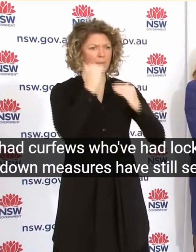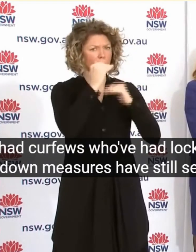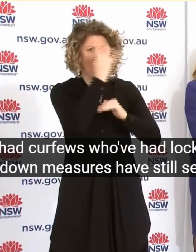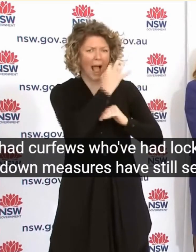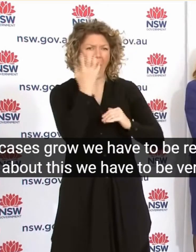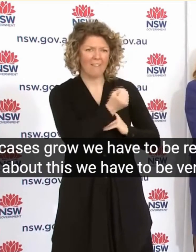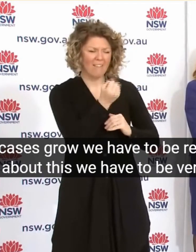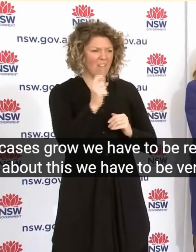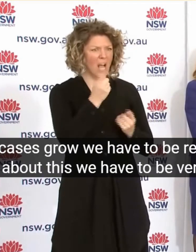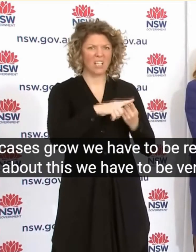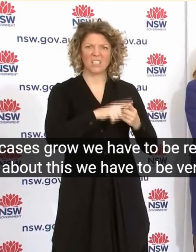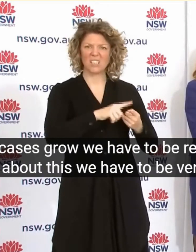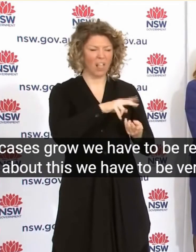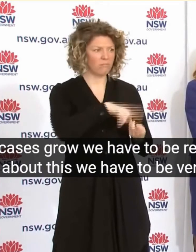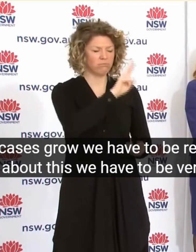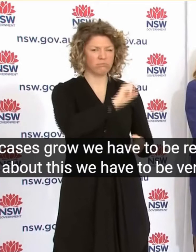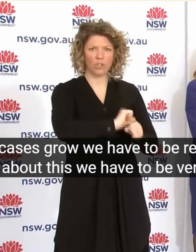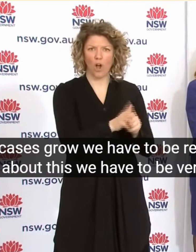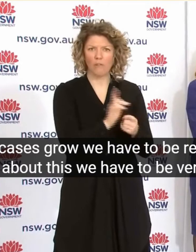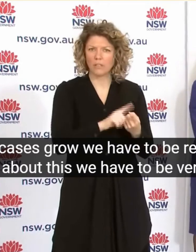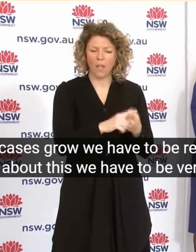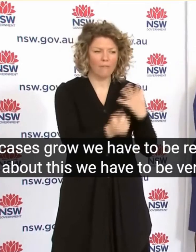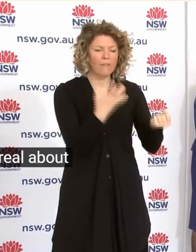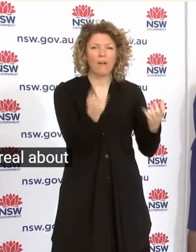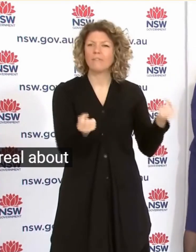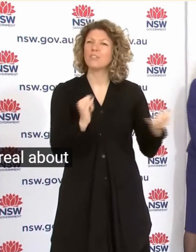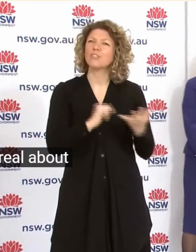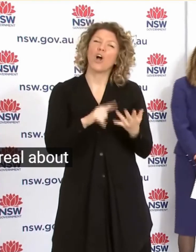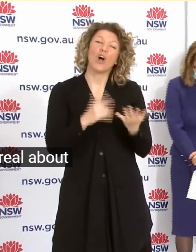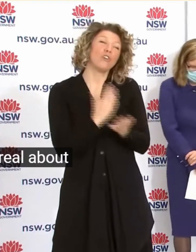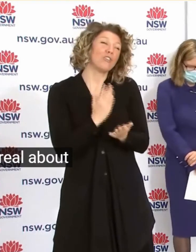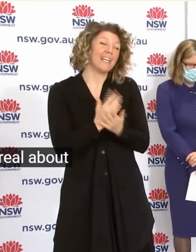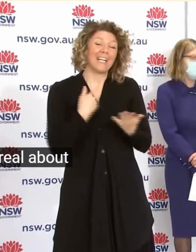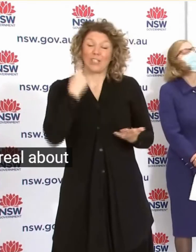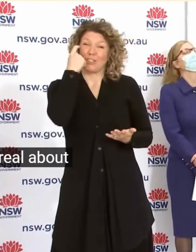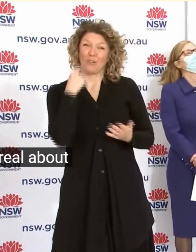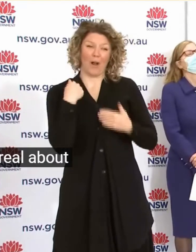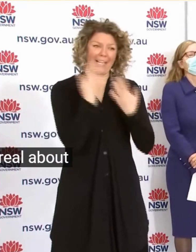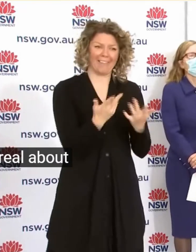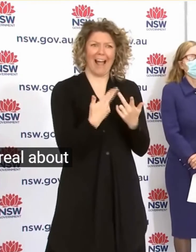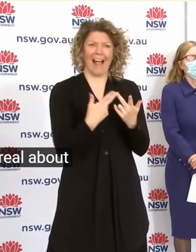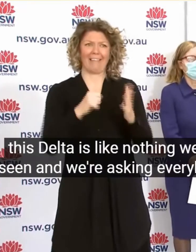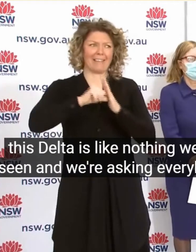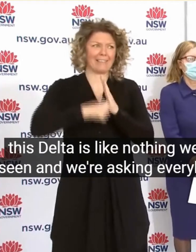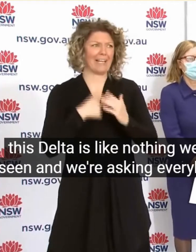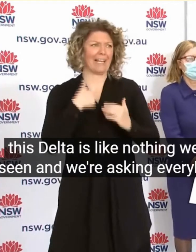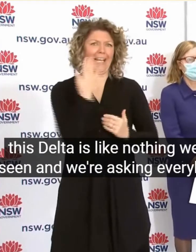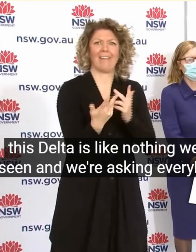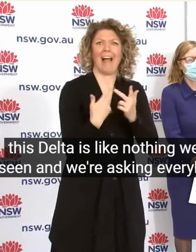We Have To Be Very Real About This Delta Is Like Nothing We Seen And We Are Asking Everybody To Do